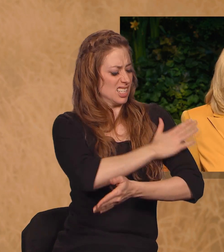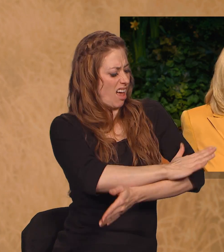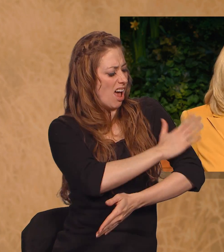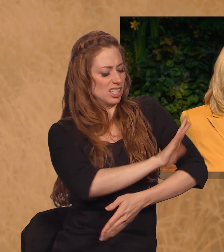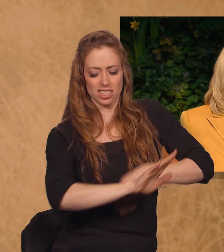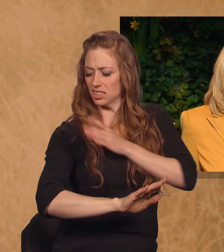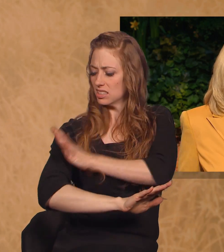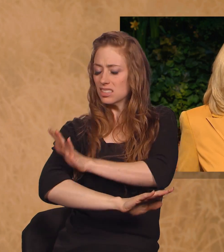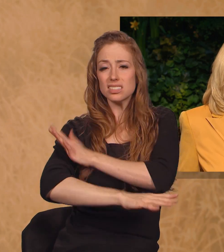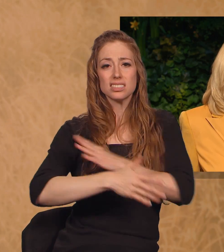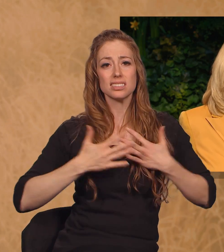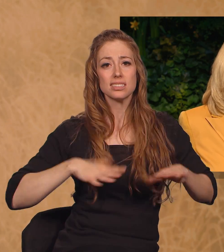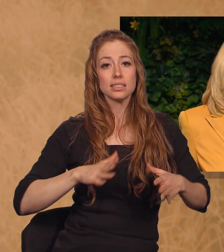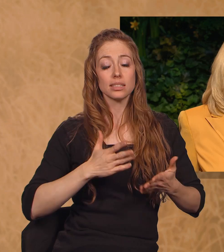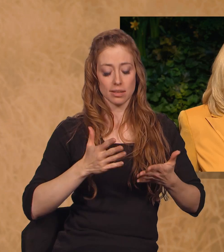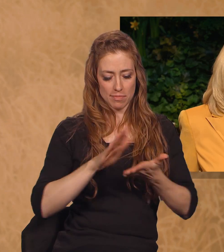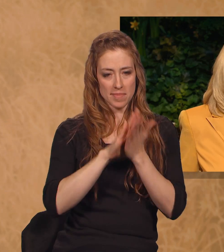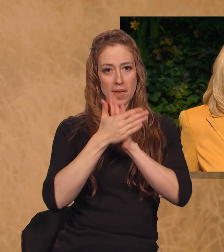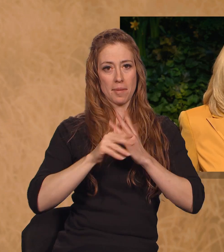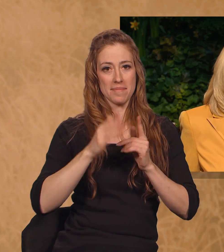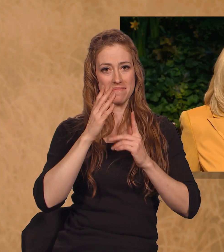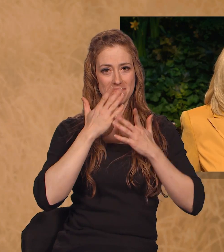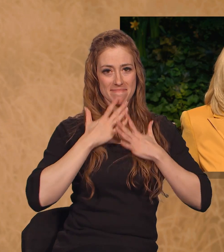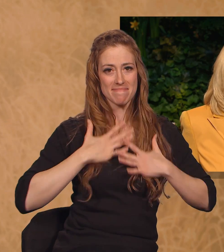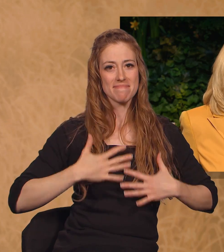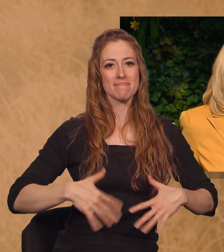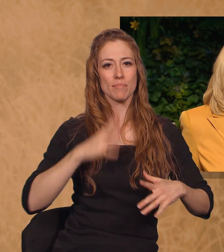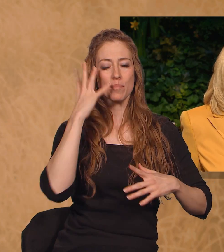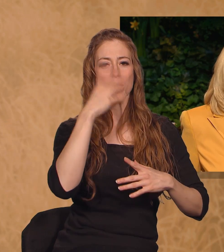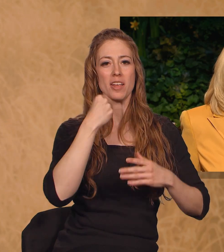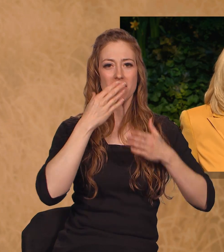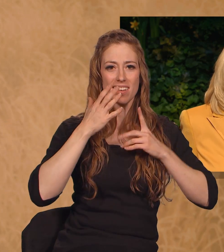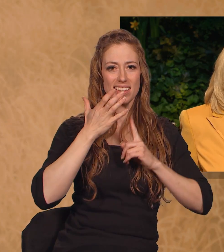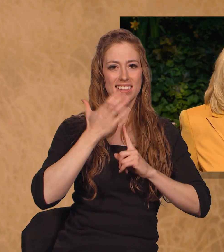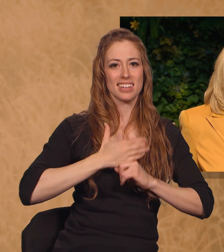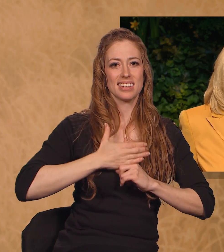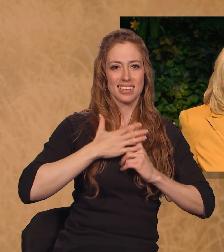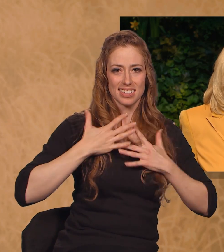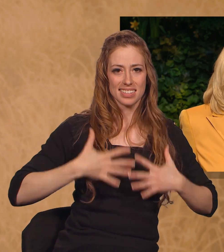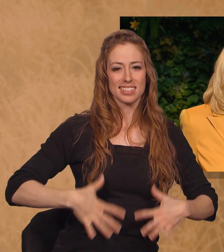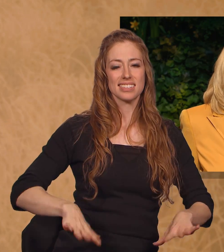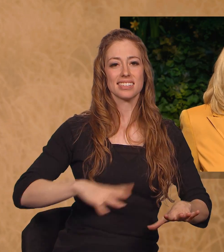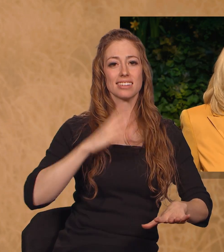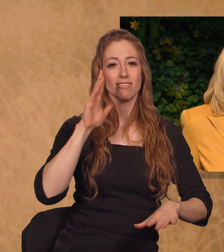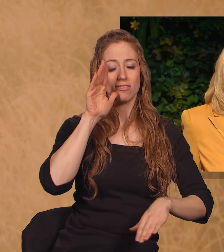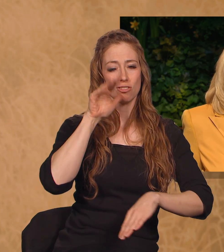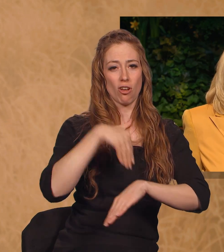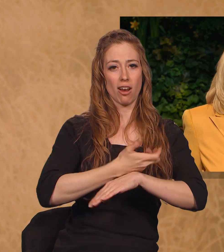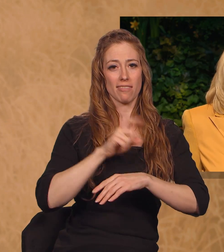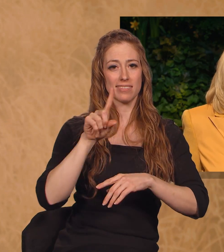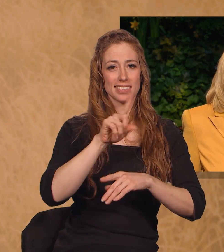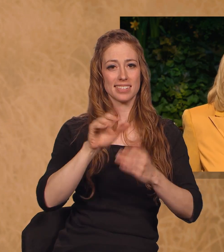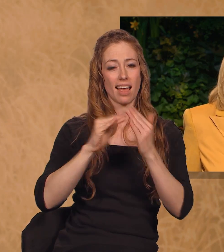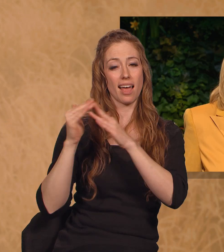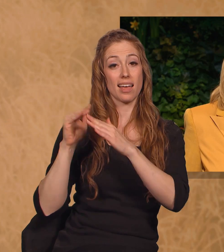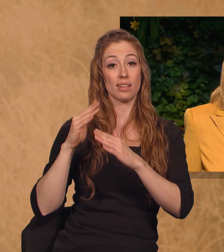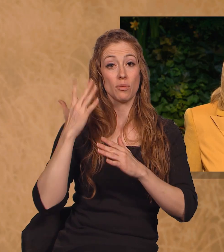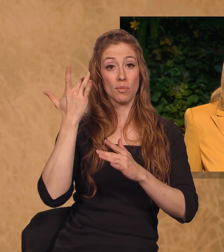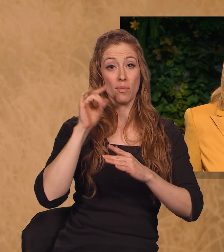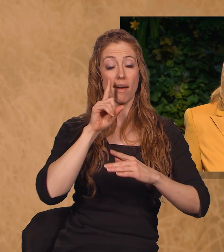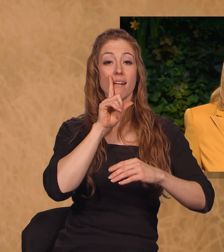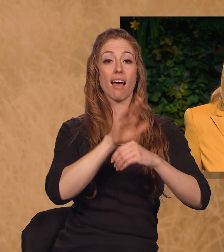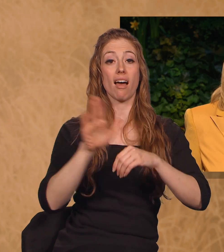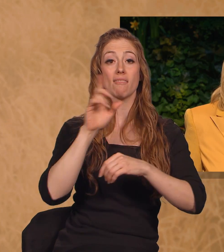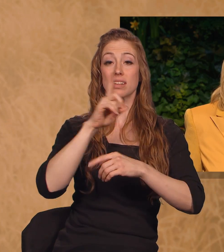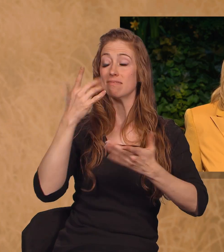Awake and arise, and put on your beautiful garment, O daughter of Zion, that the covenants of the Eternal Father, which